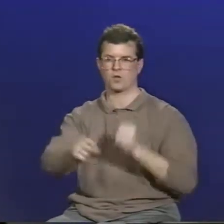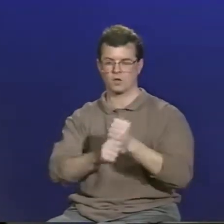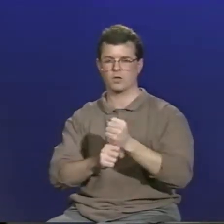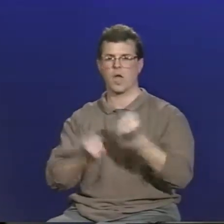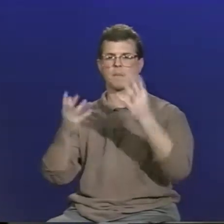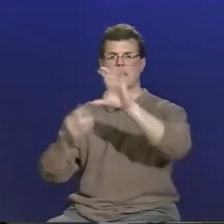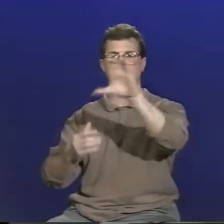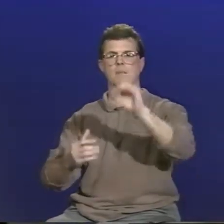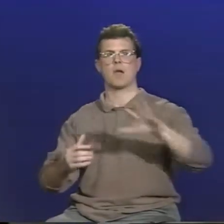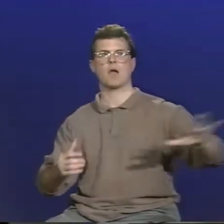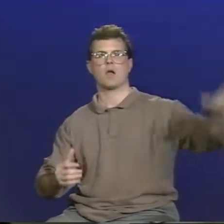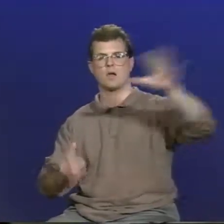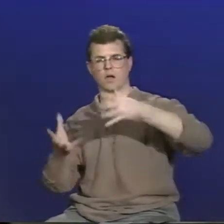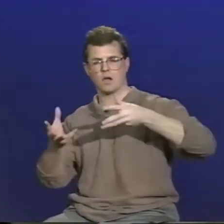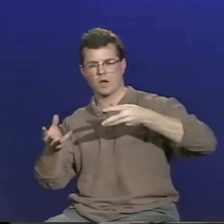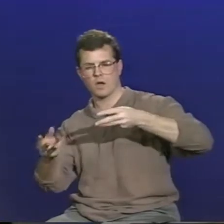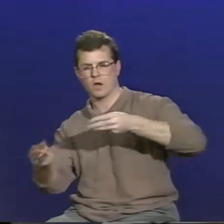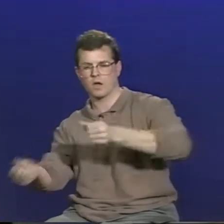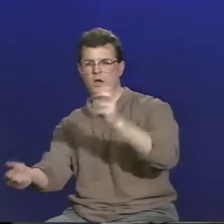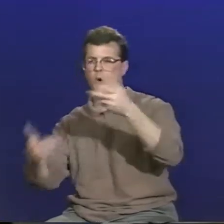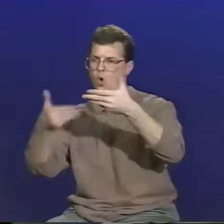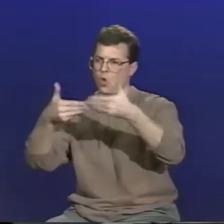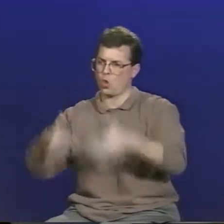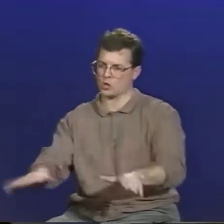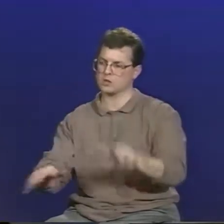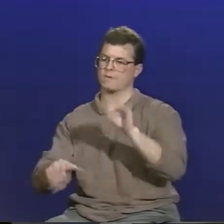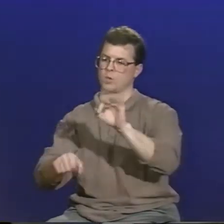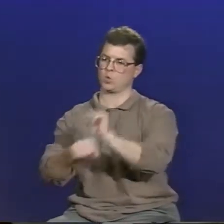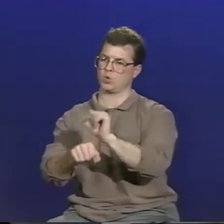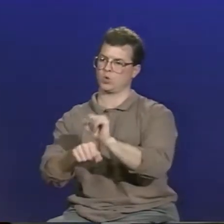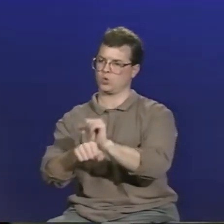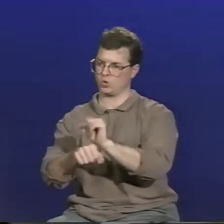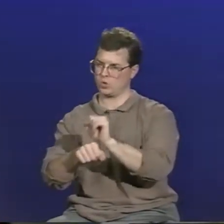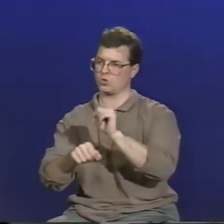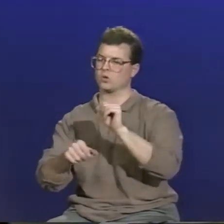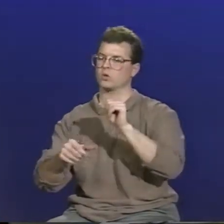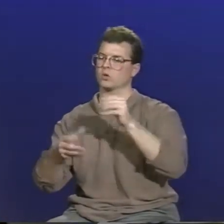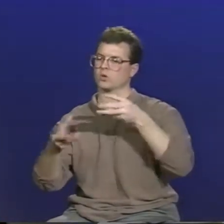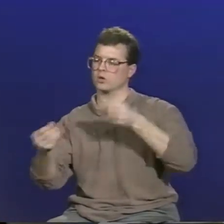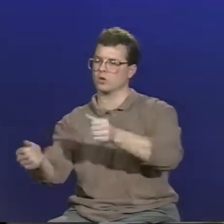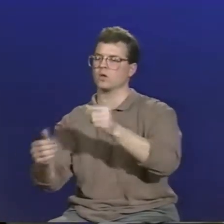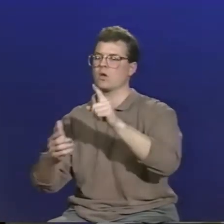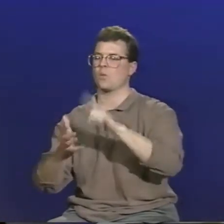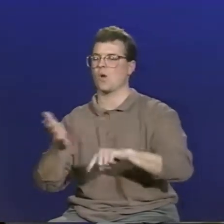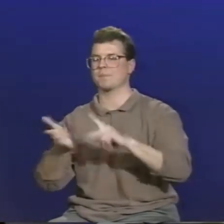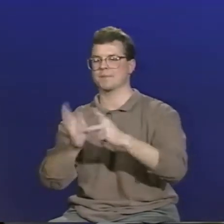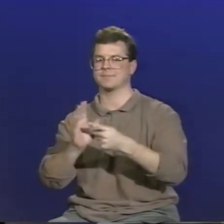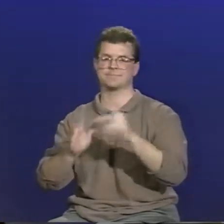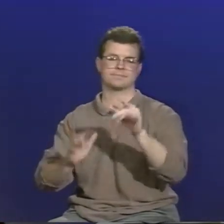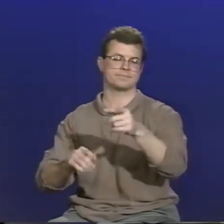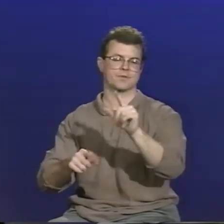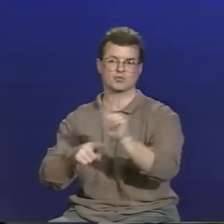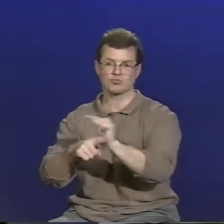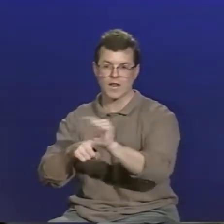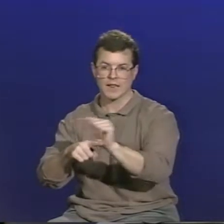For one year, the U.S. of Labor kept statistics on the amount of time lost by companies